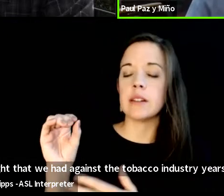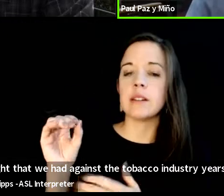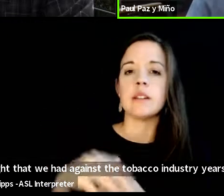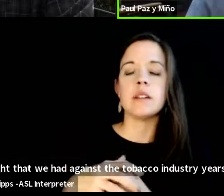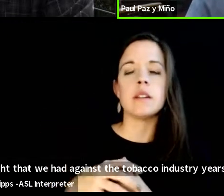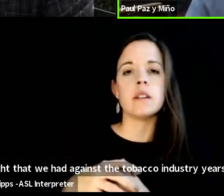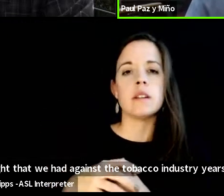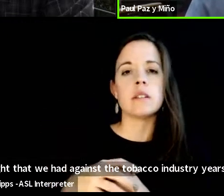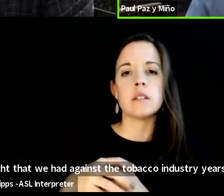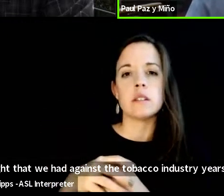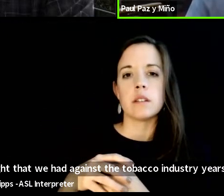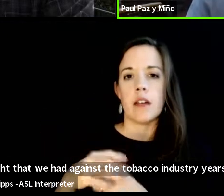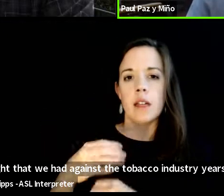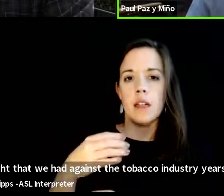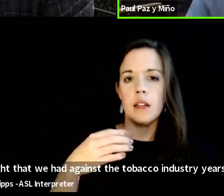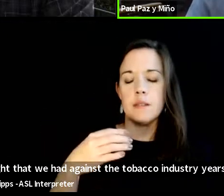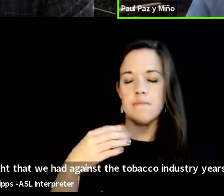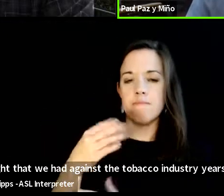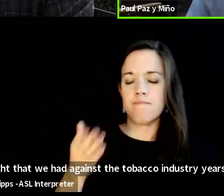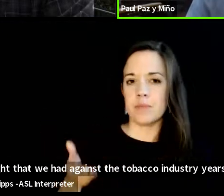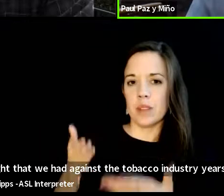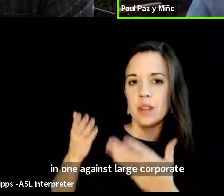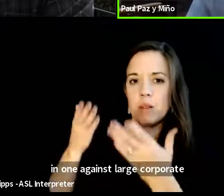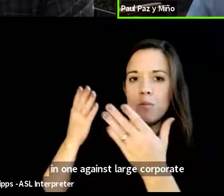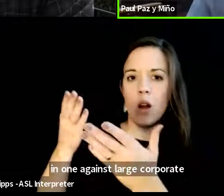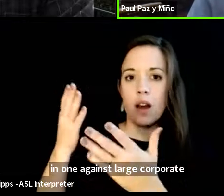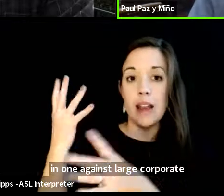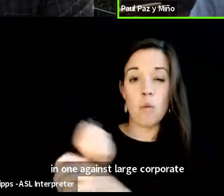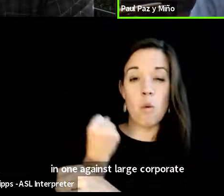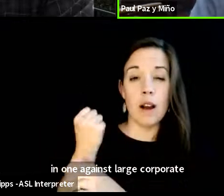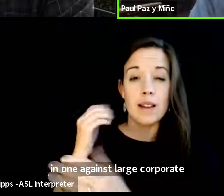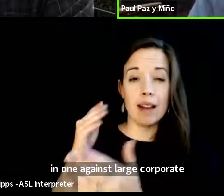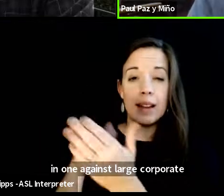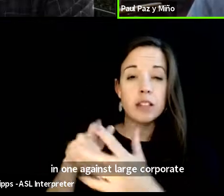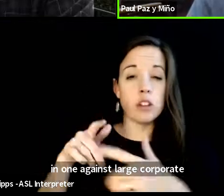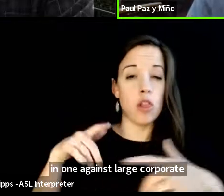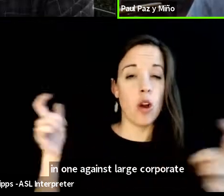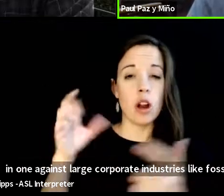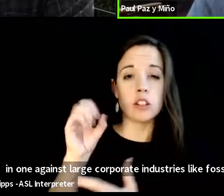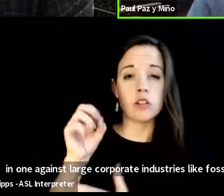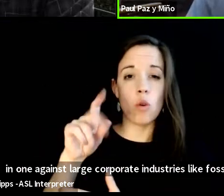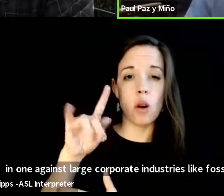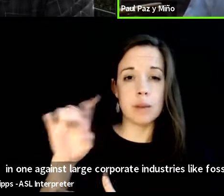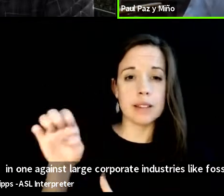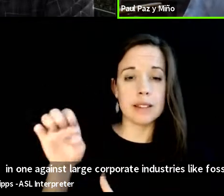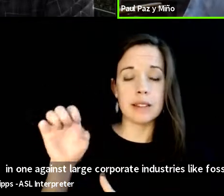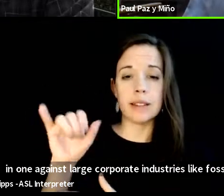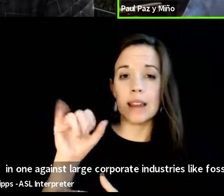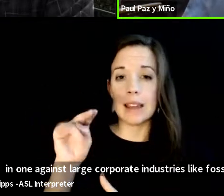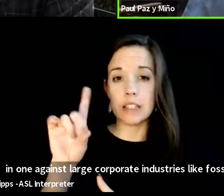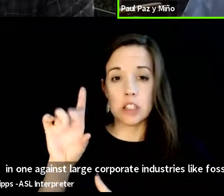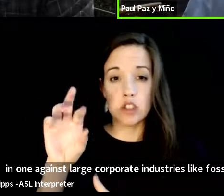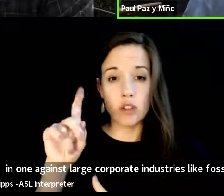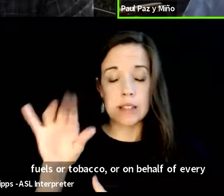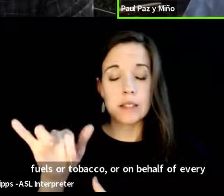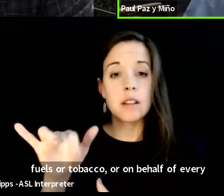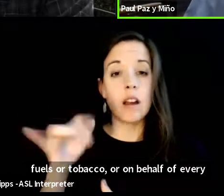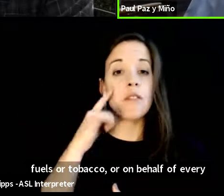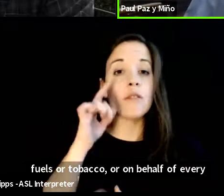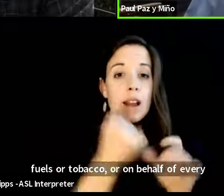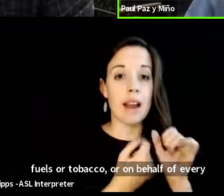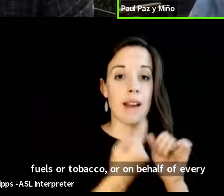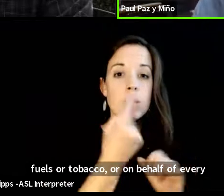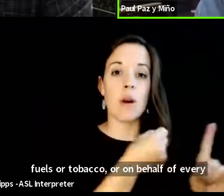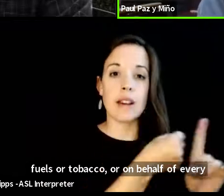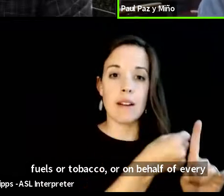brought and won against large corporate industries like fossil fuels or tobacco are on behalf of everyone affected